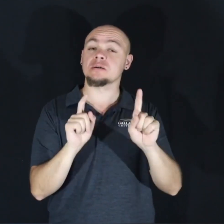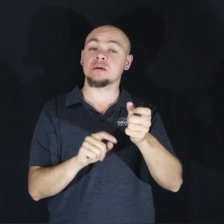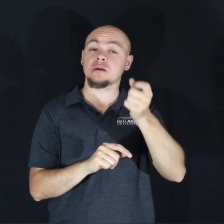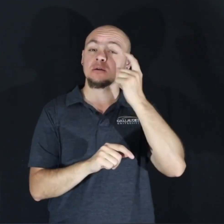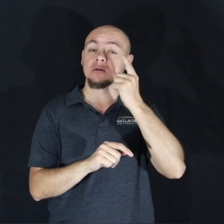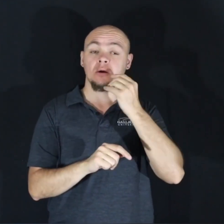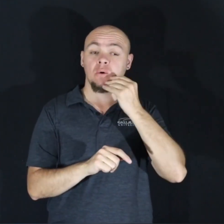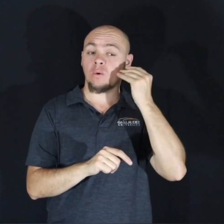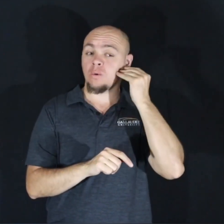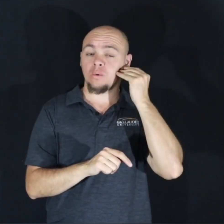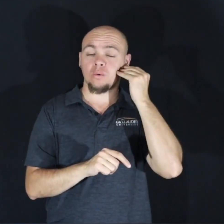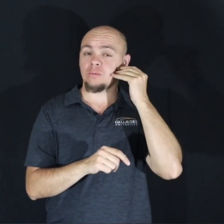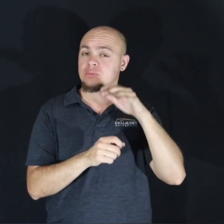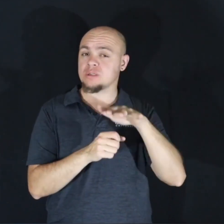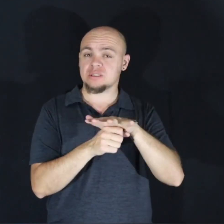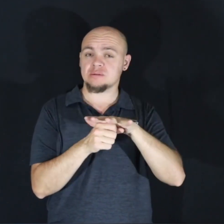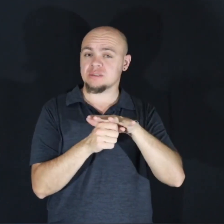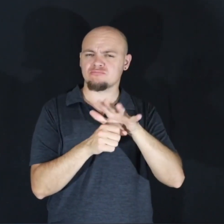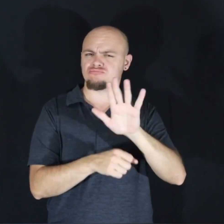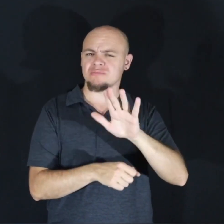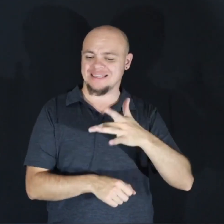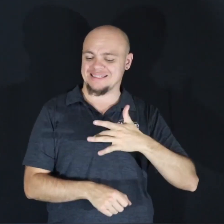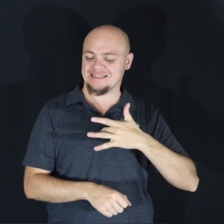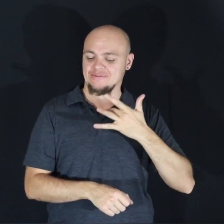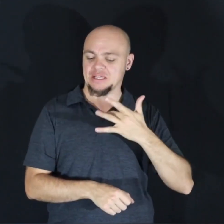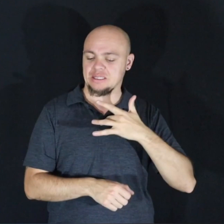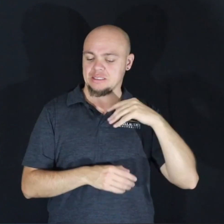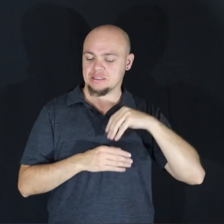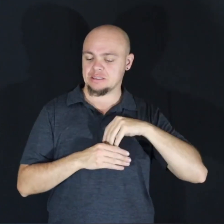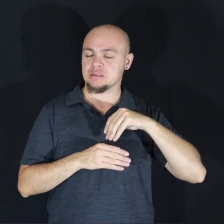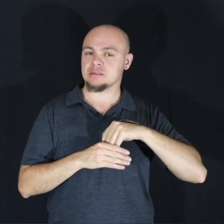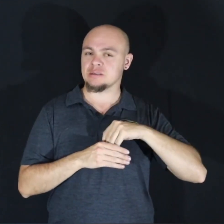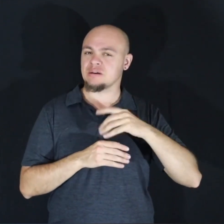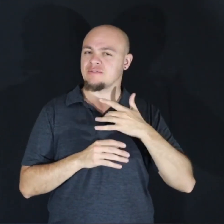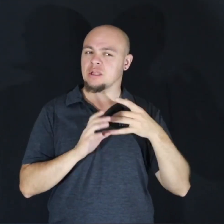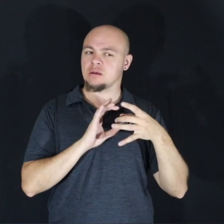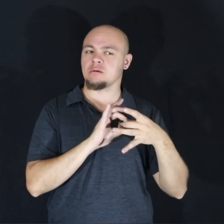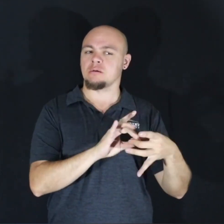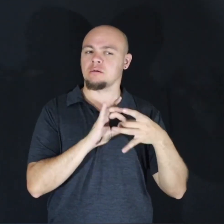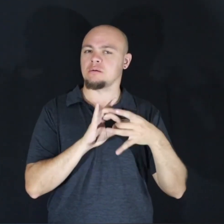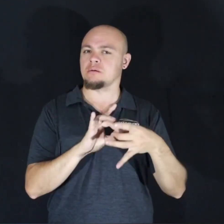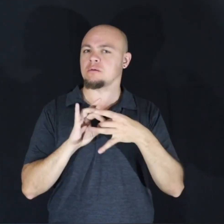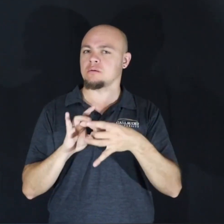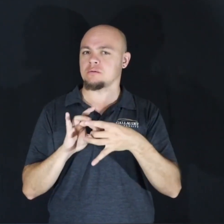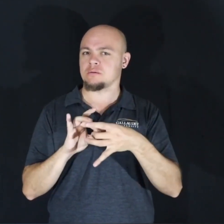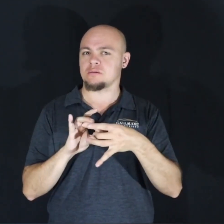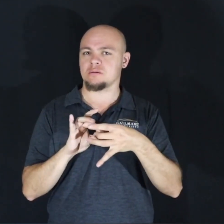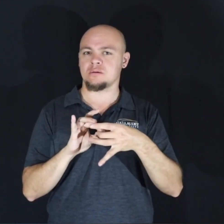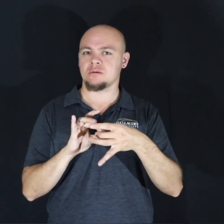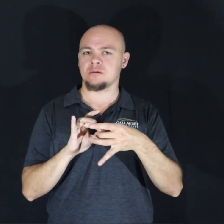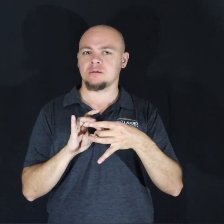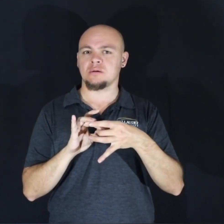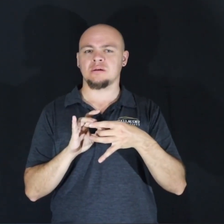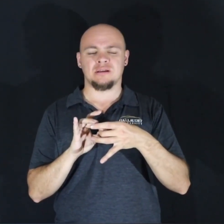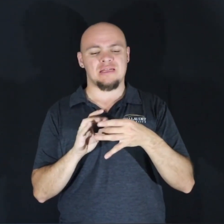home is not a place, but it's a feeling. It's a sense of belonging that eludes the